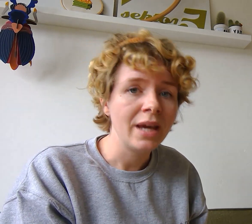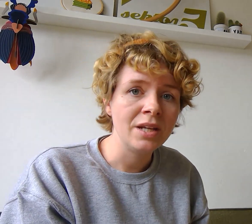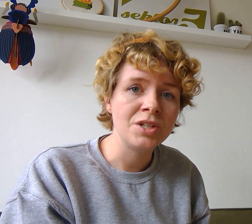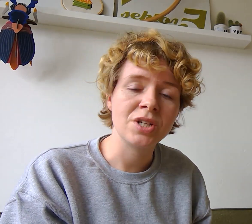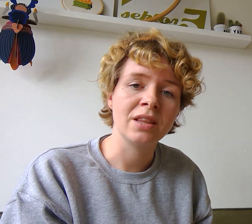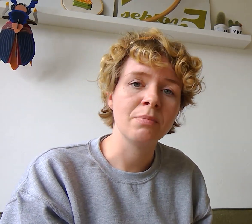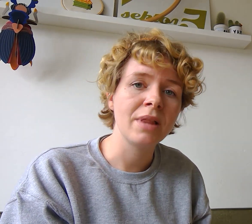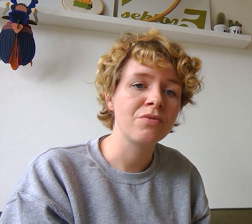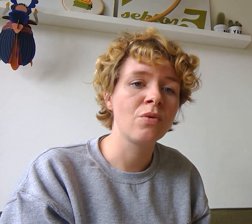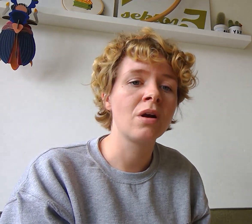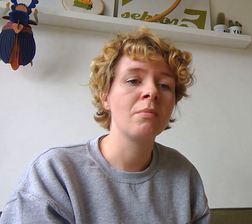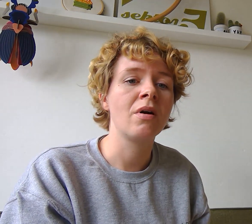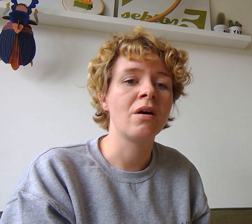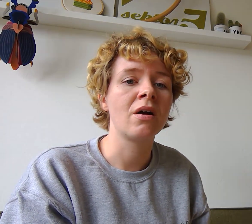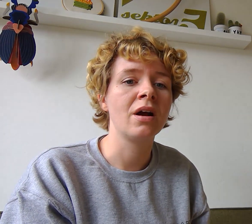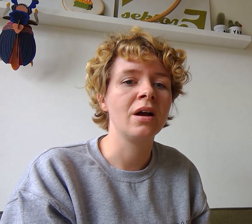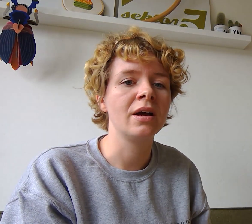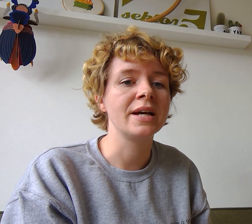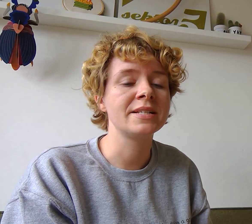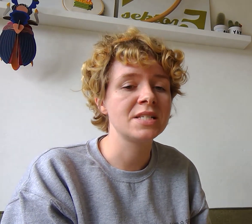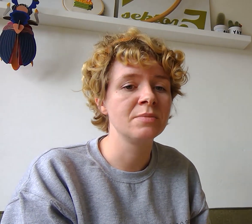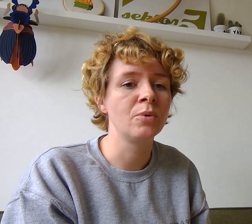page and the platform are accessible,